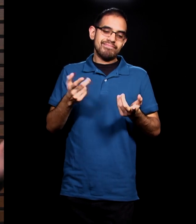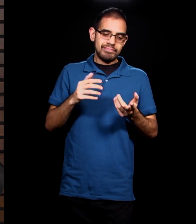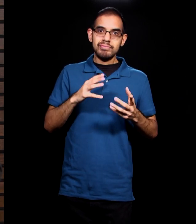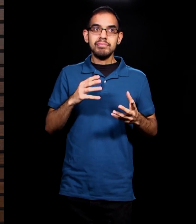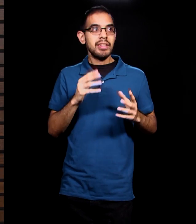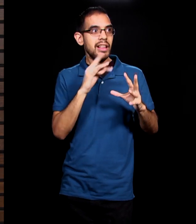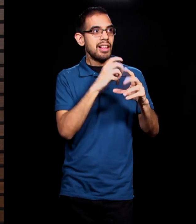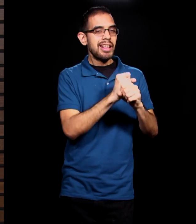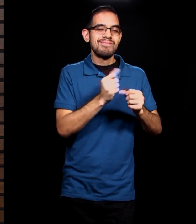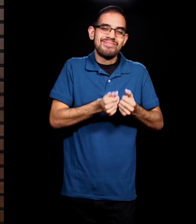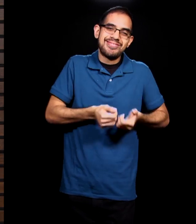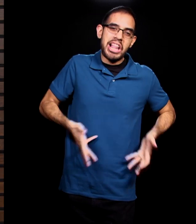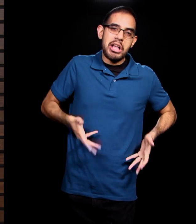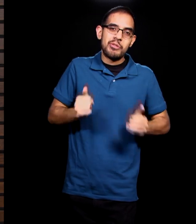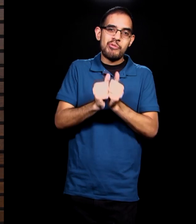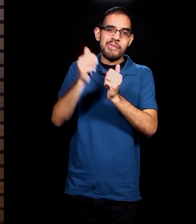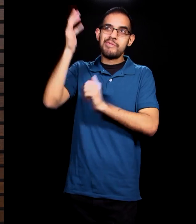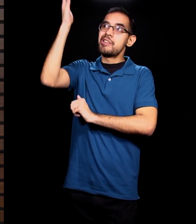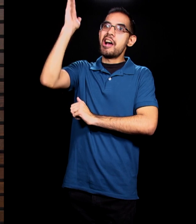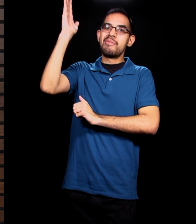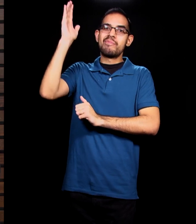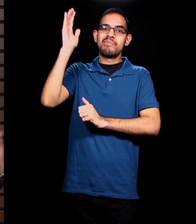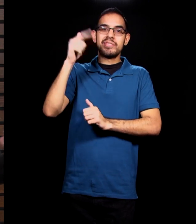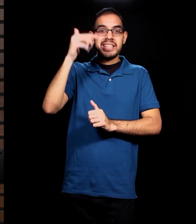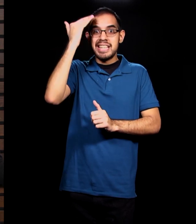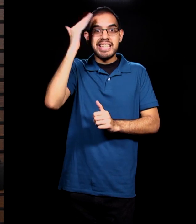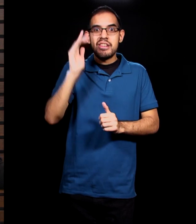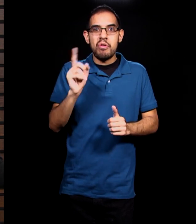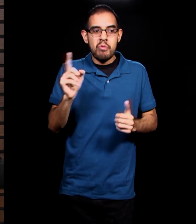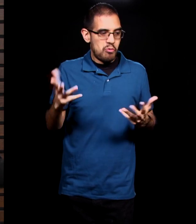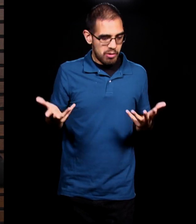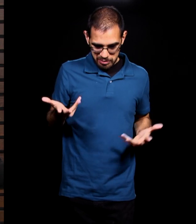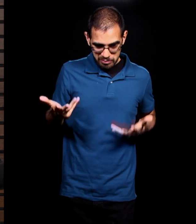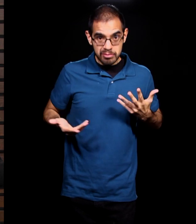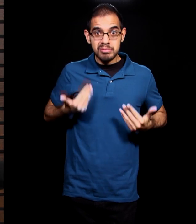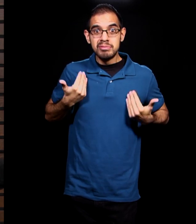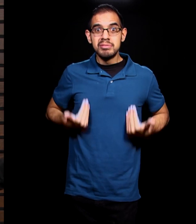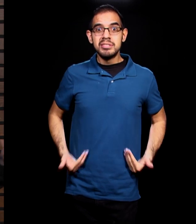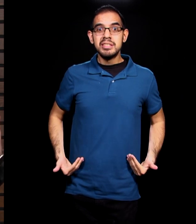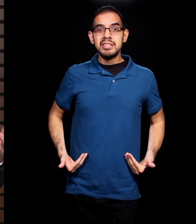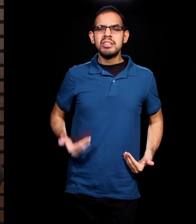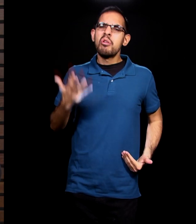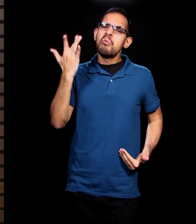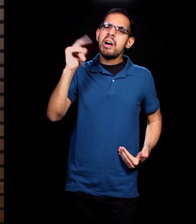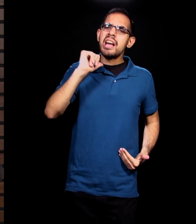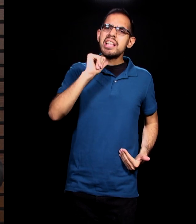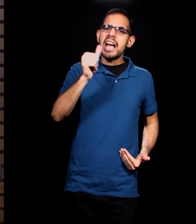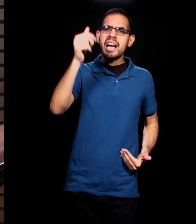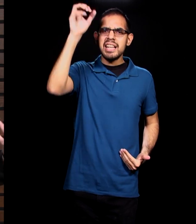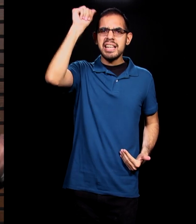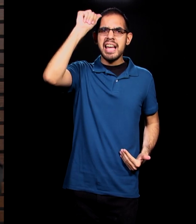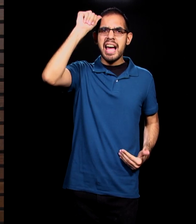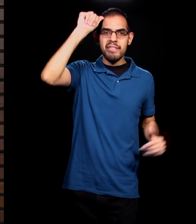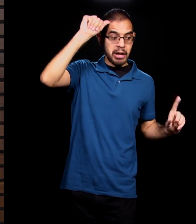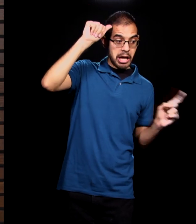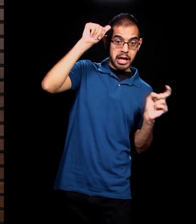was. You know, I've asked the question, why didn't Adam go running towards God, but he didn't know how to find God?